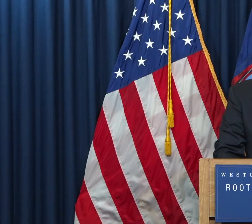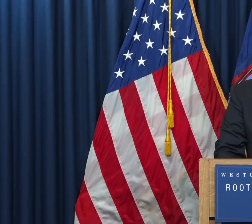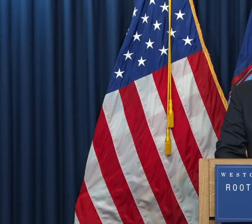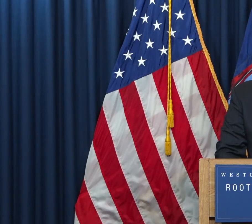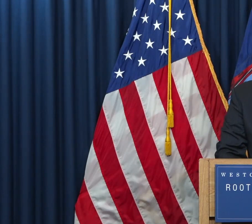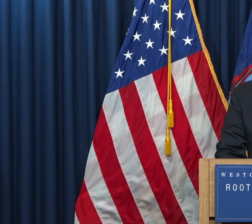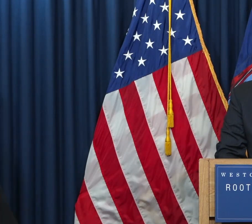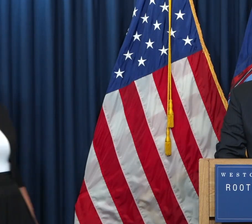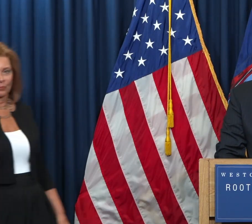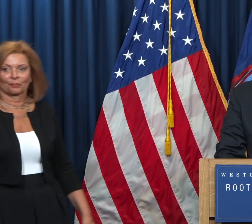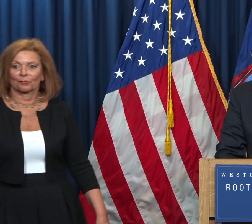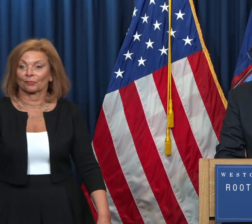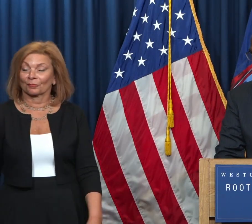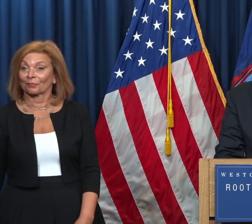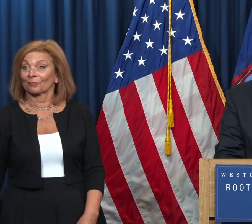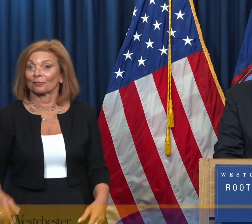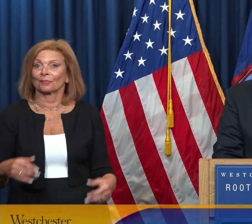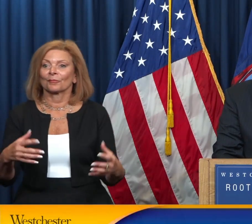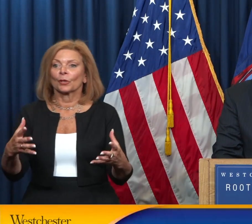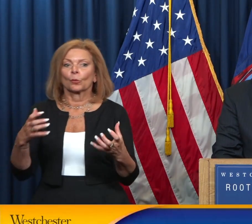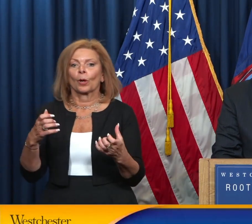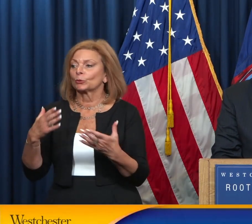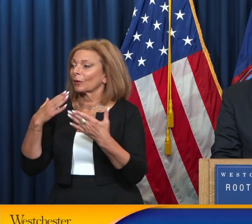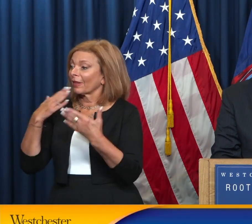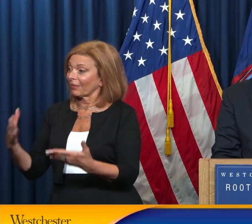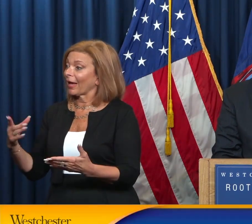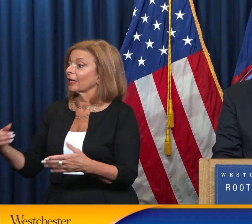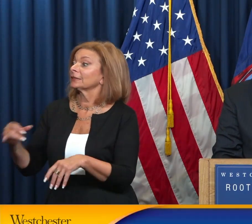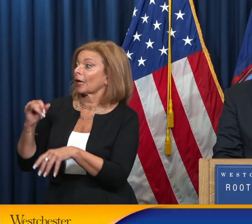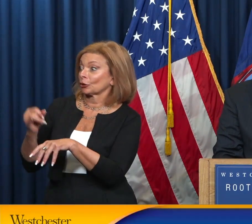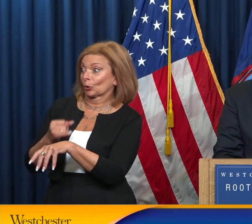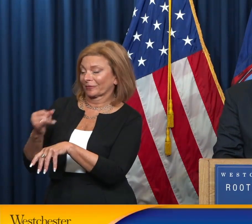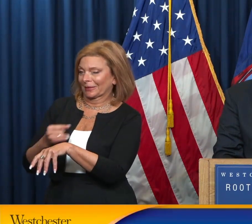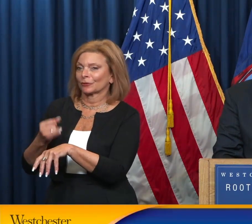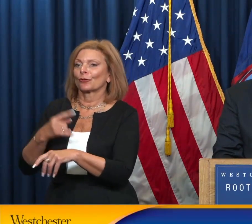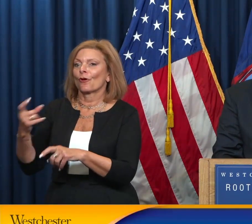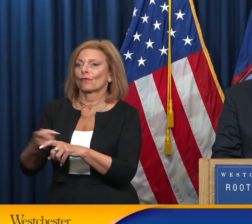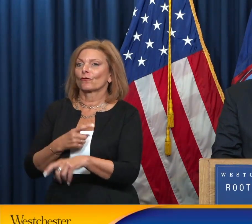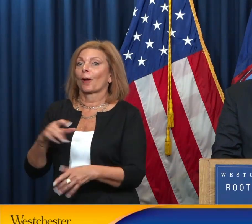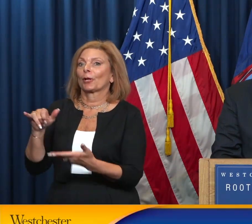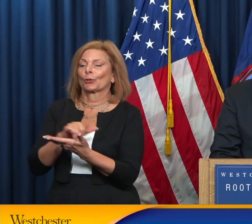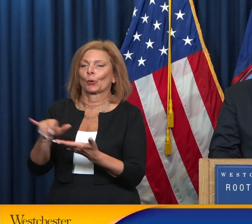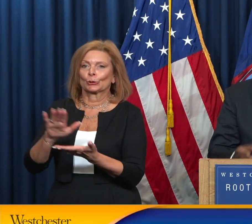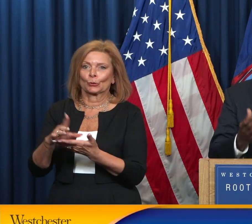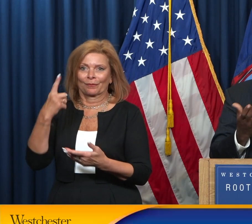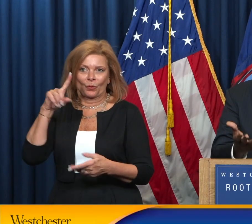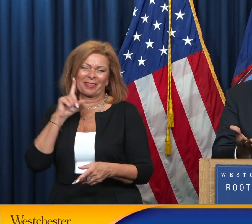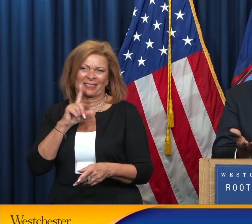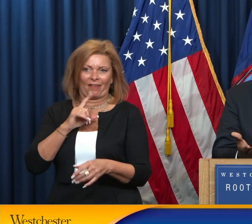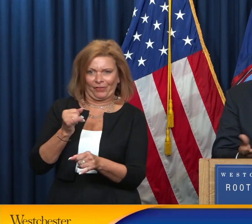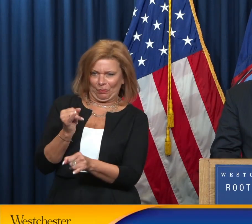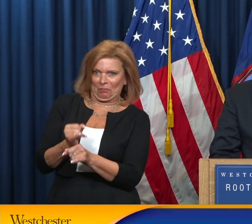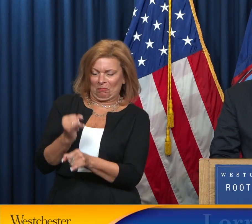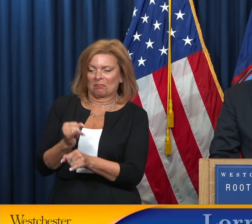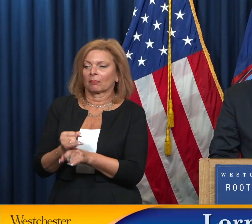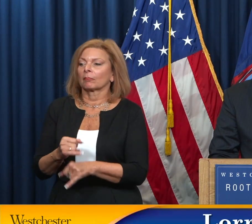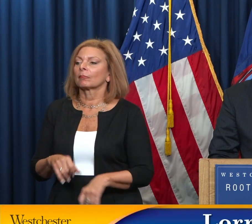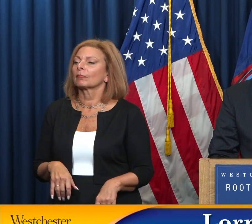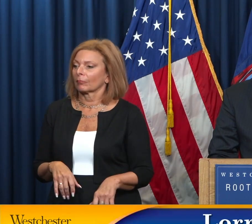We would like to thank Dr. Joseph Santini from the New York School for the Deaf in highlighting